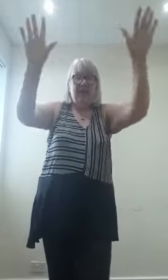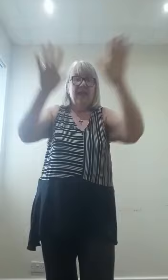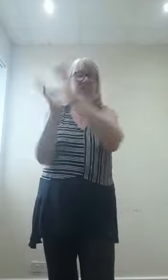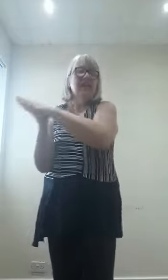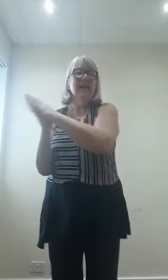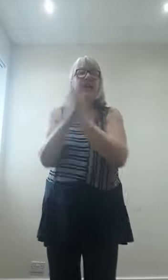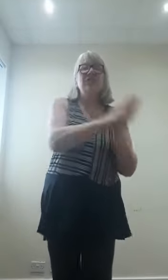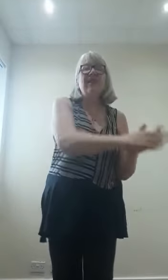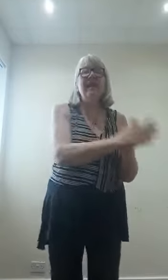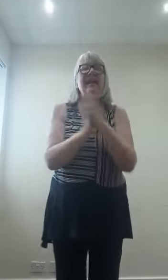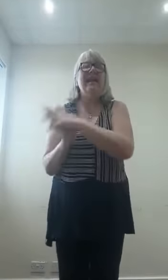shake a tree.